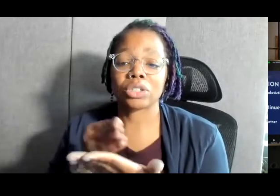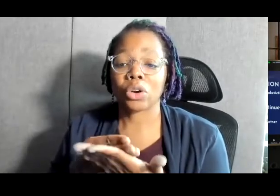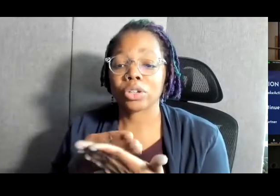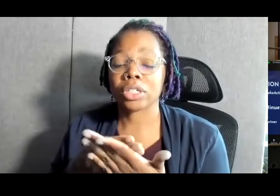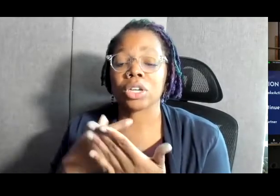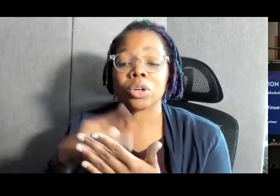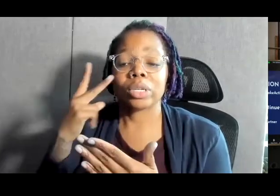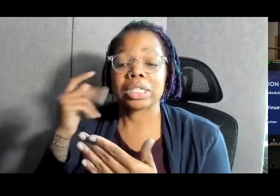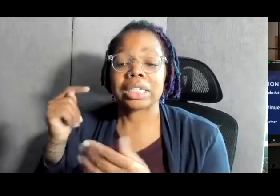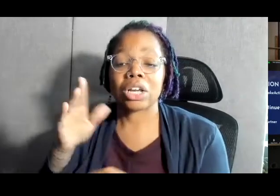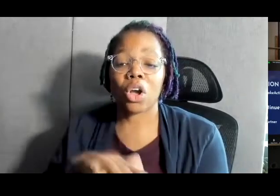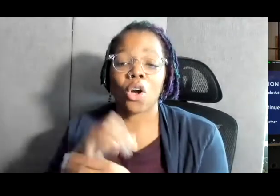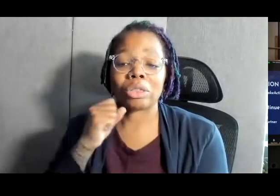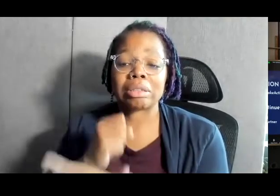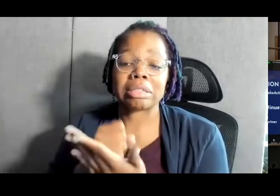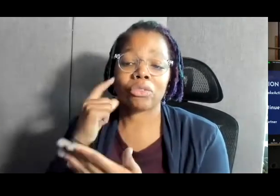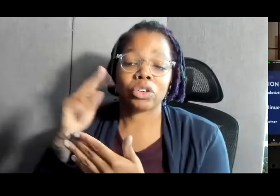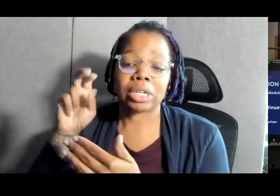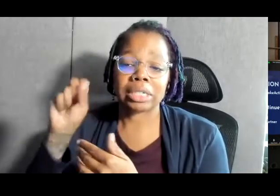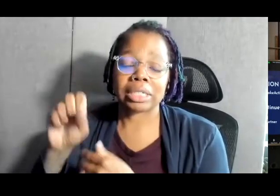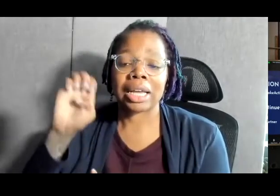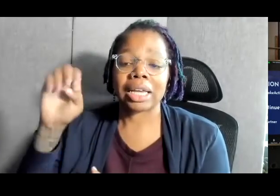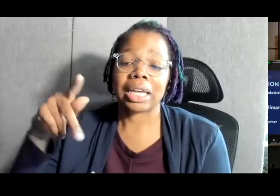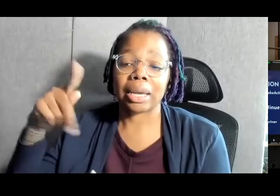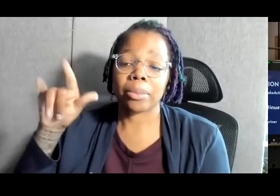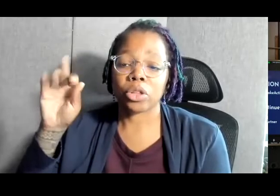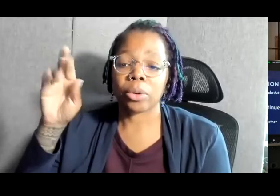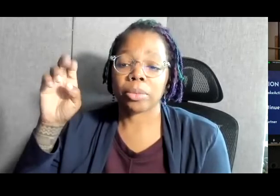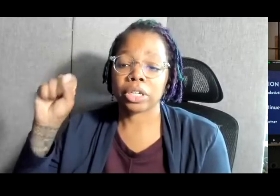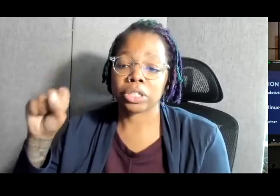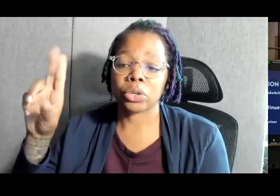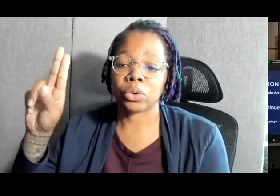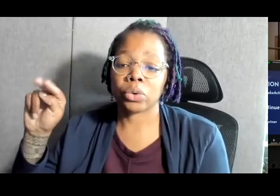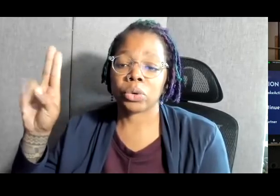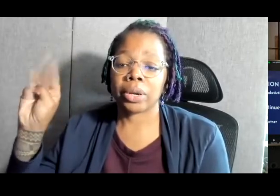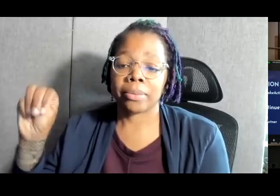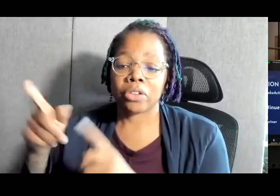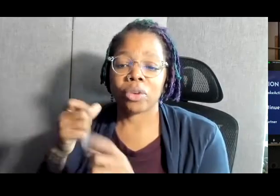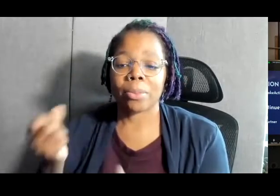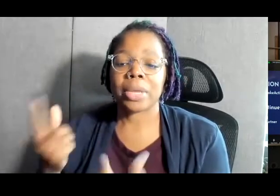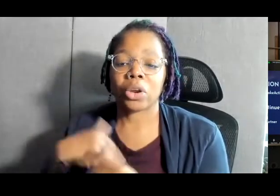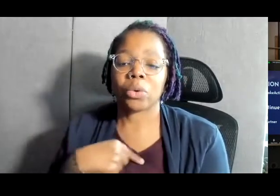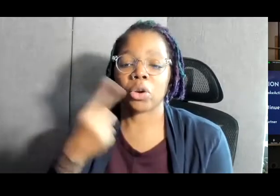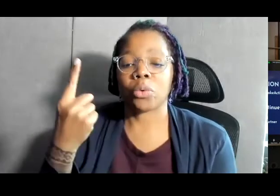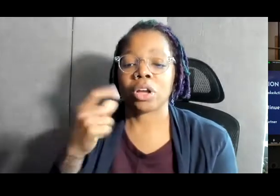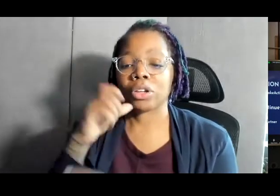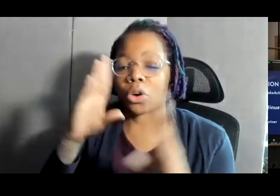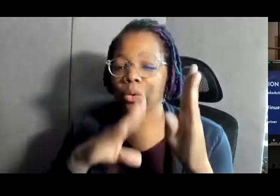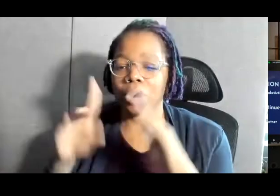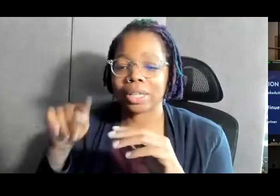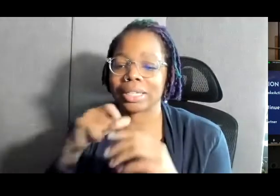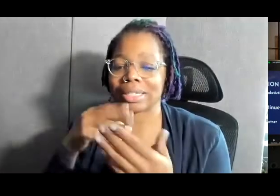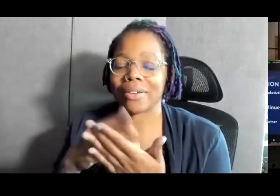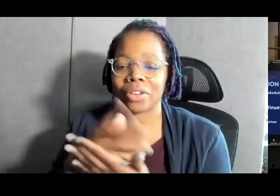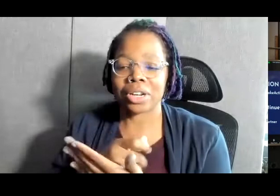we see it on the seal of the United States, our motto, e pluribus unum, out of many we are one. So don't worry, this isn't a fundraising pitch,